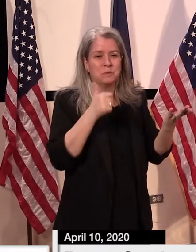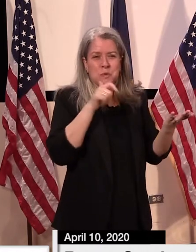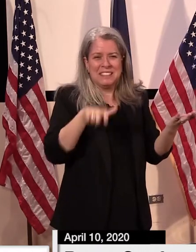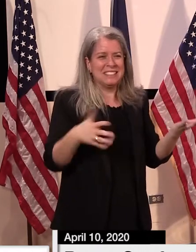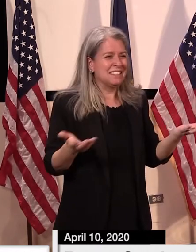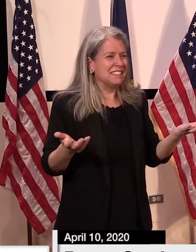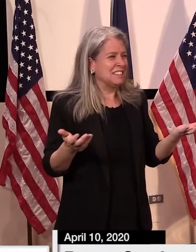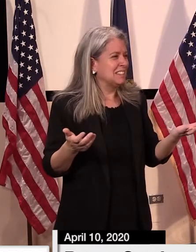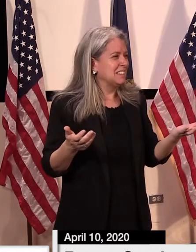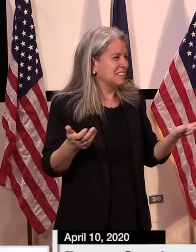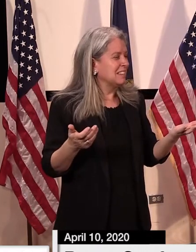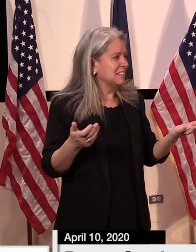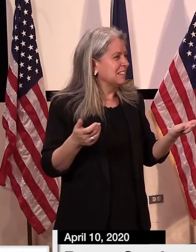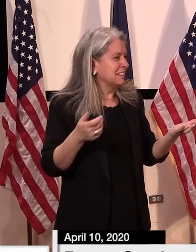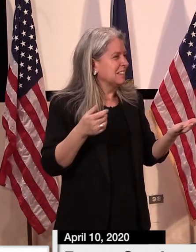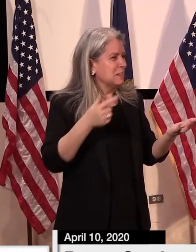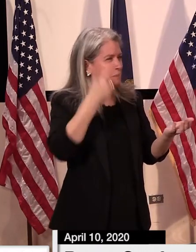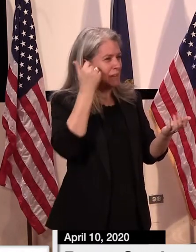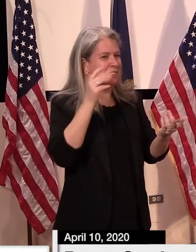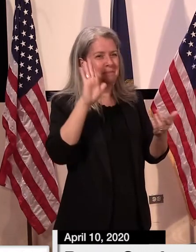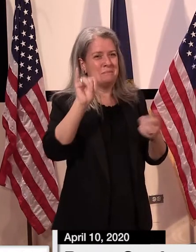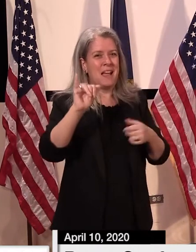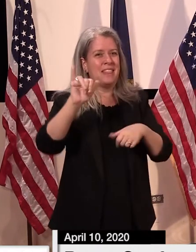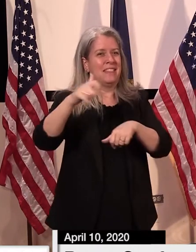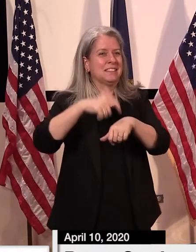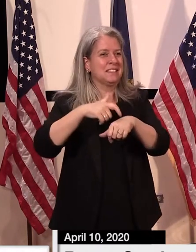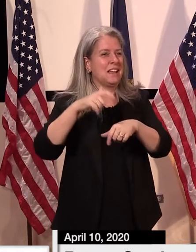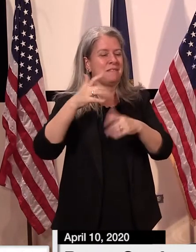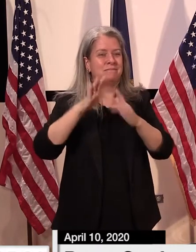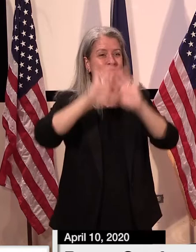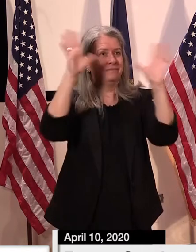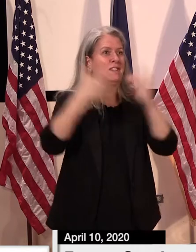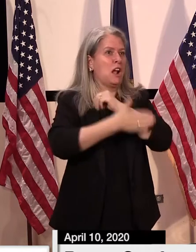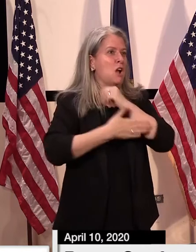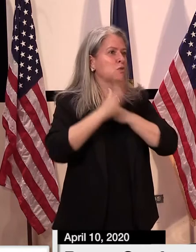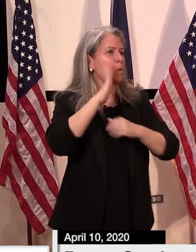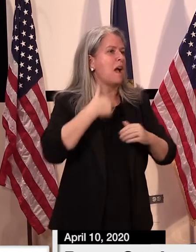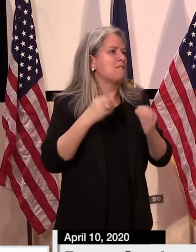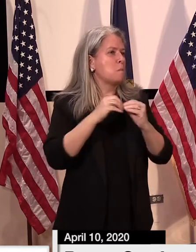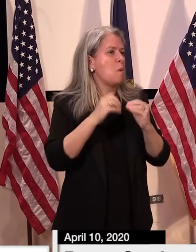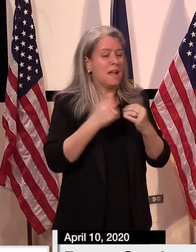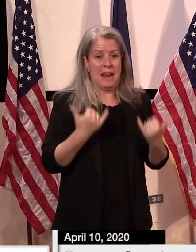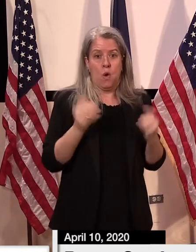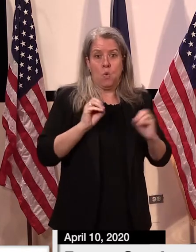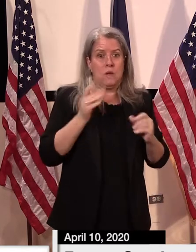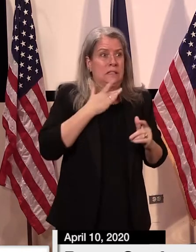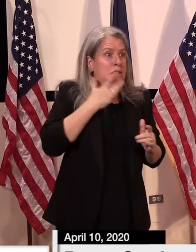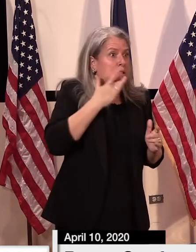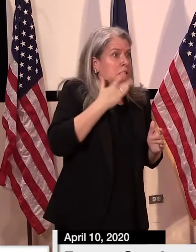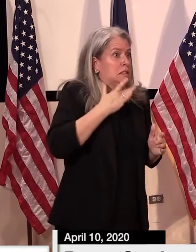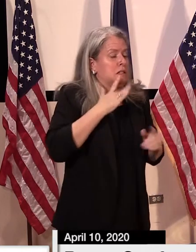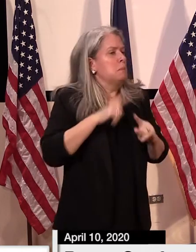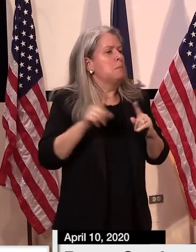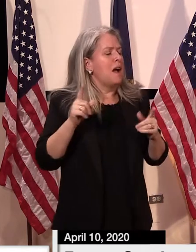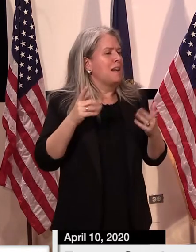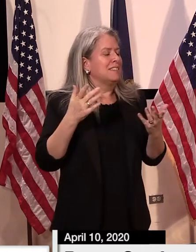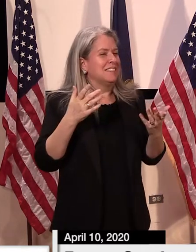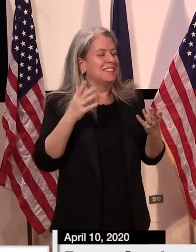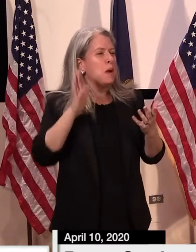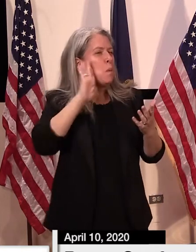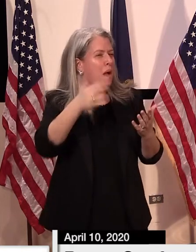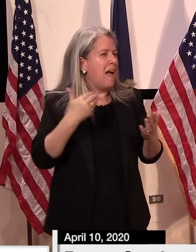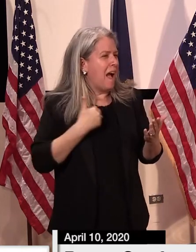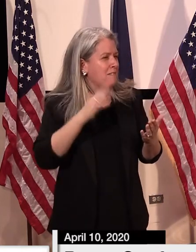there will be more access to PPE nationwide due to a lot of the efforts that are gearing up now,